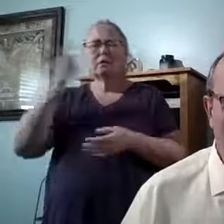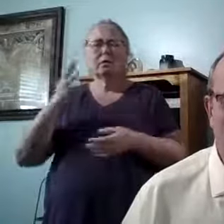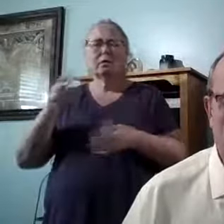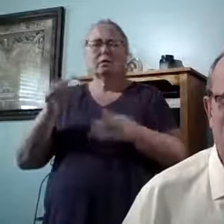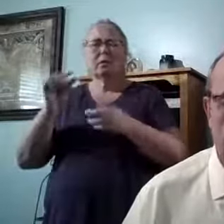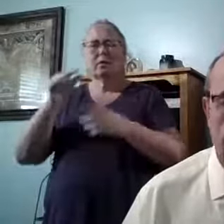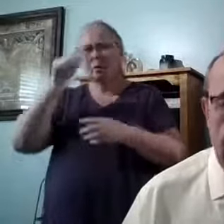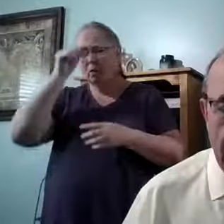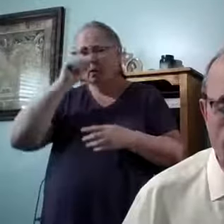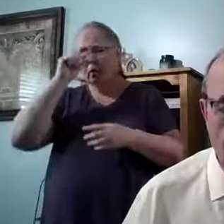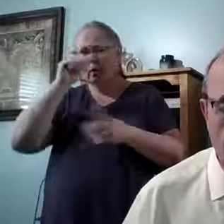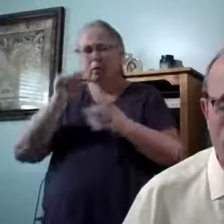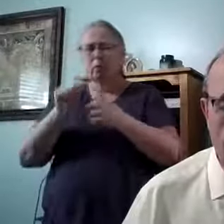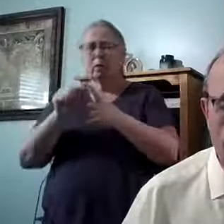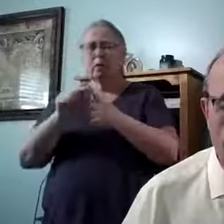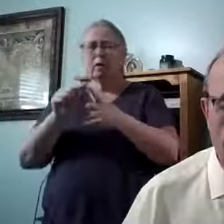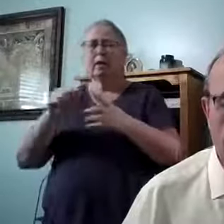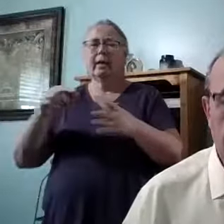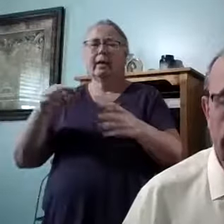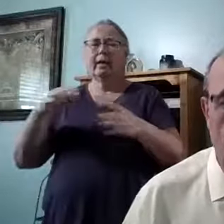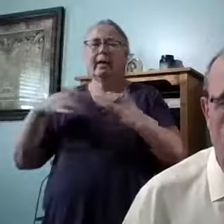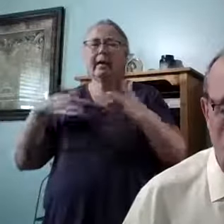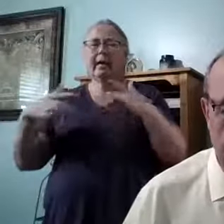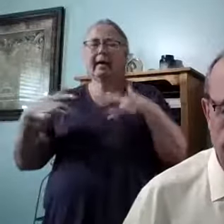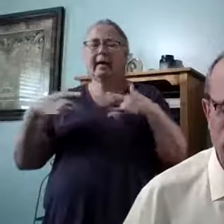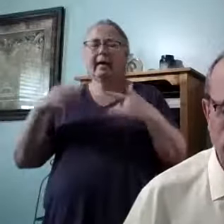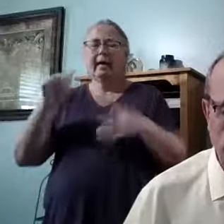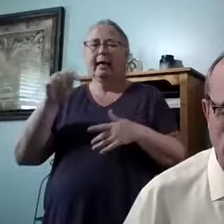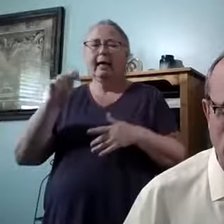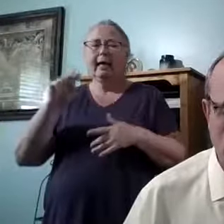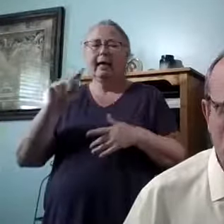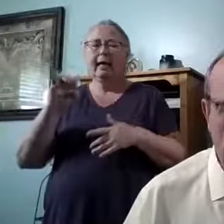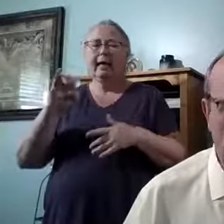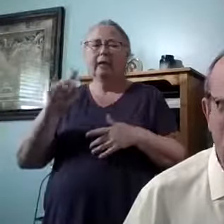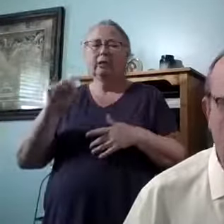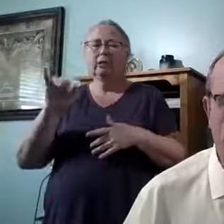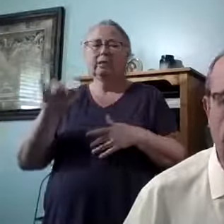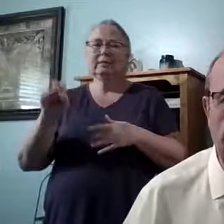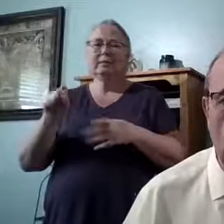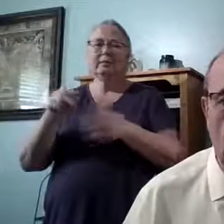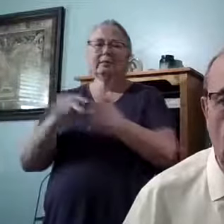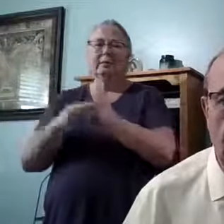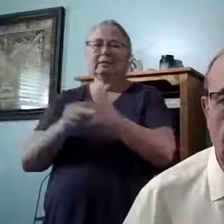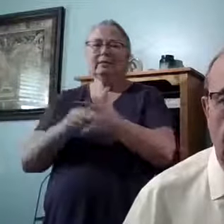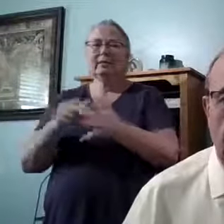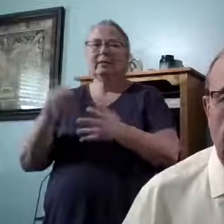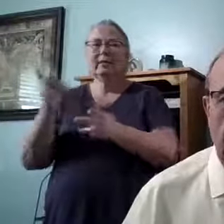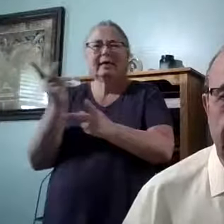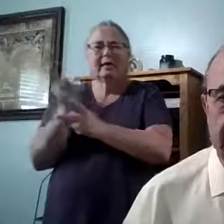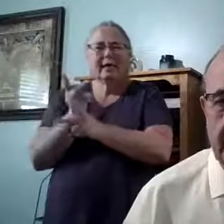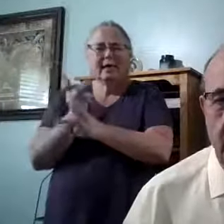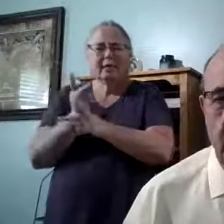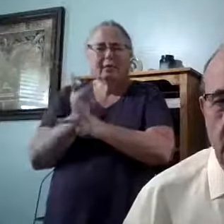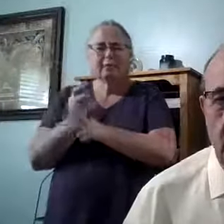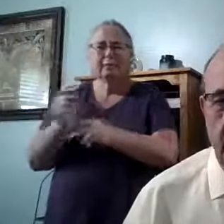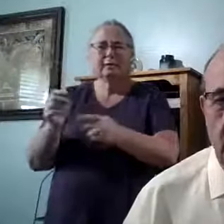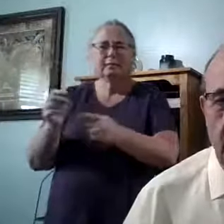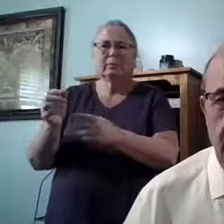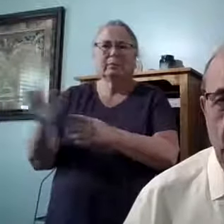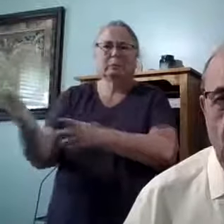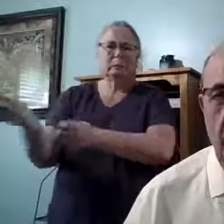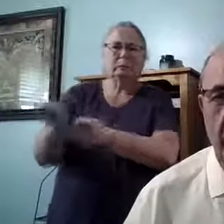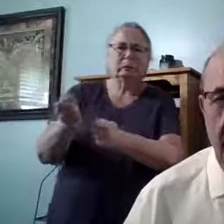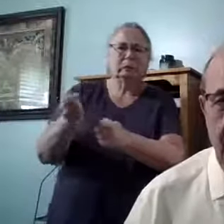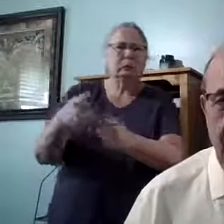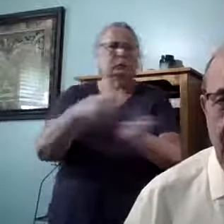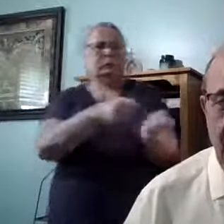translated anxious is careful, and it means to be pulled in different directions.